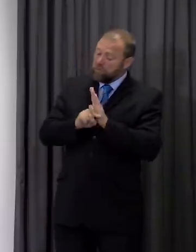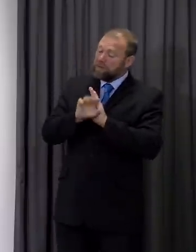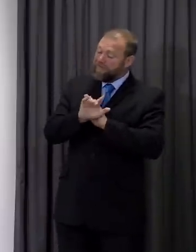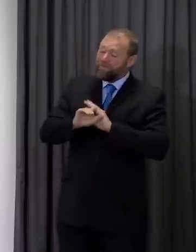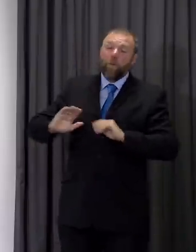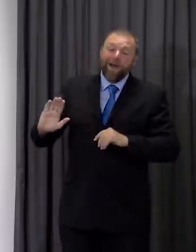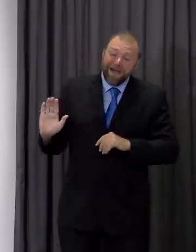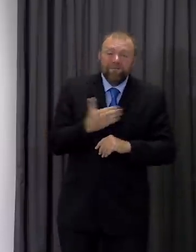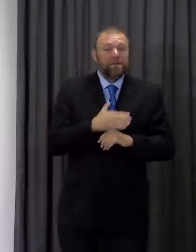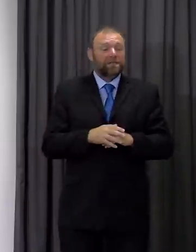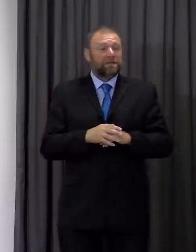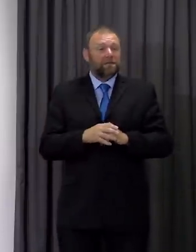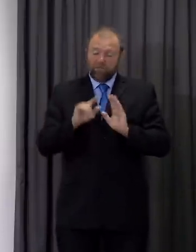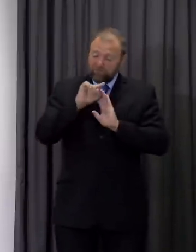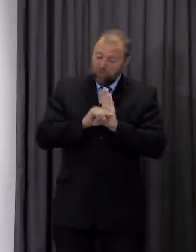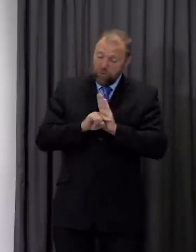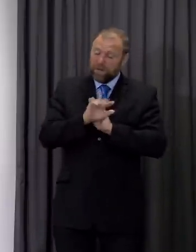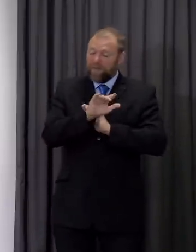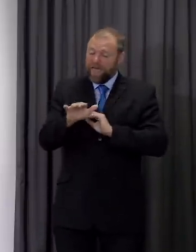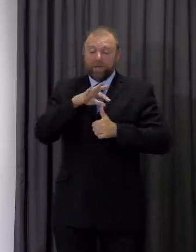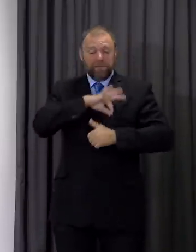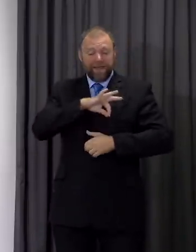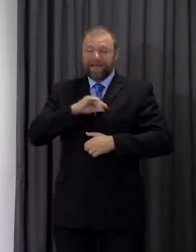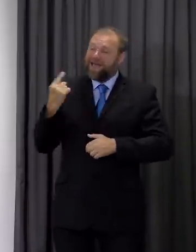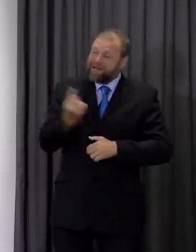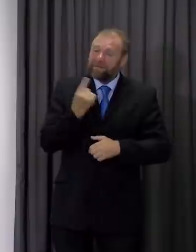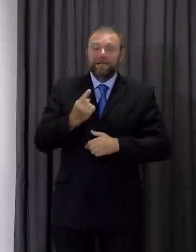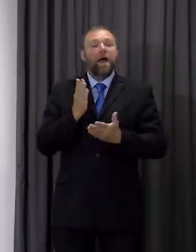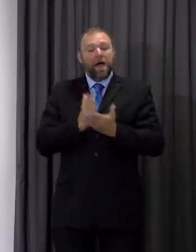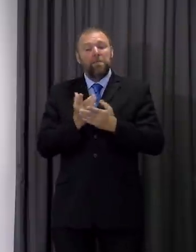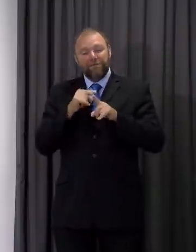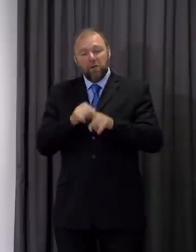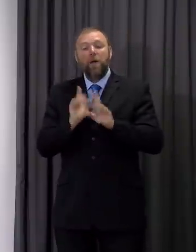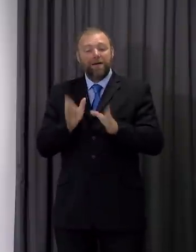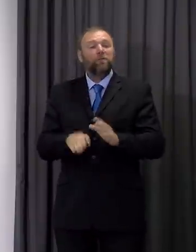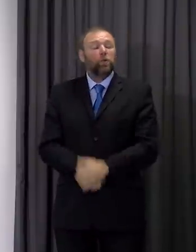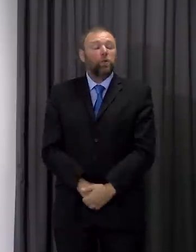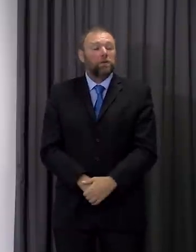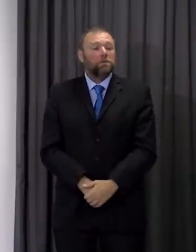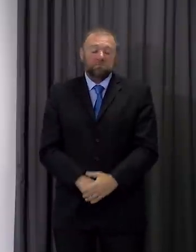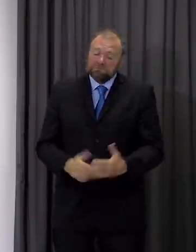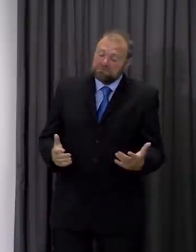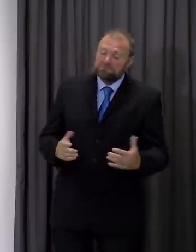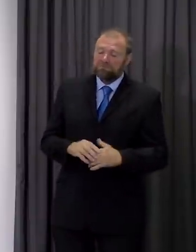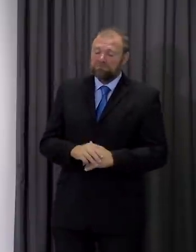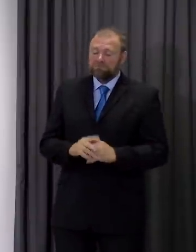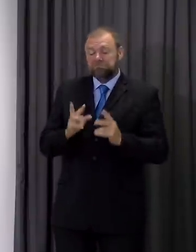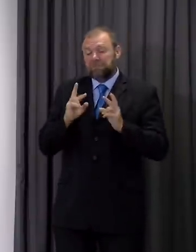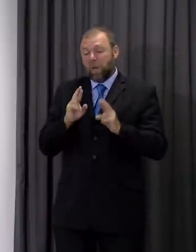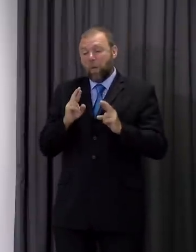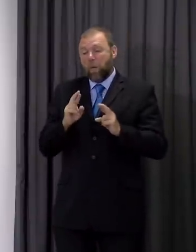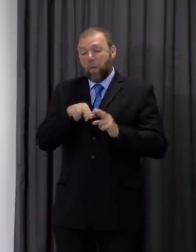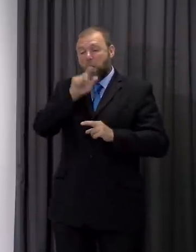here for the benefit of all of us and they apply to all of us so I really hope that people take that message on board